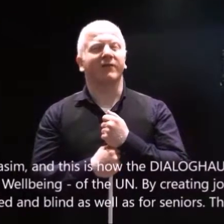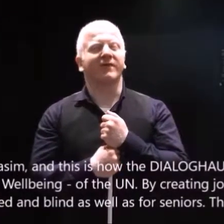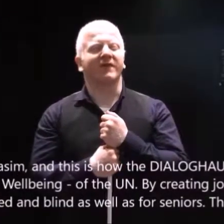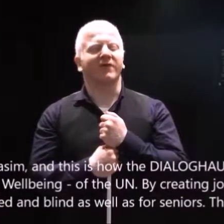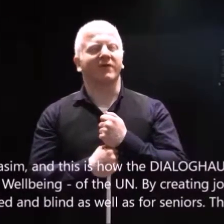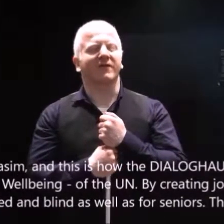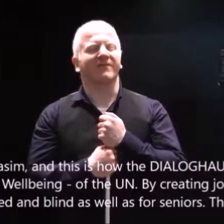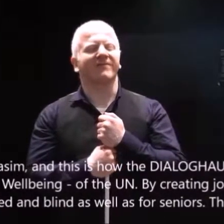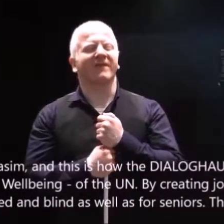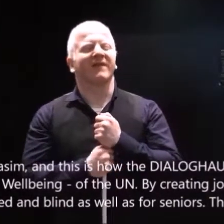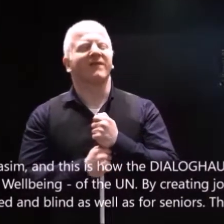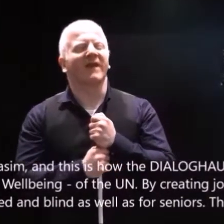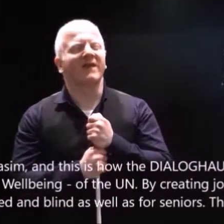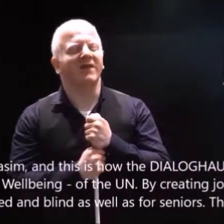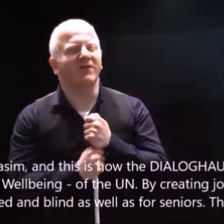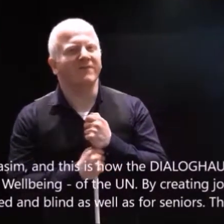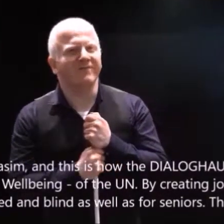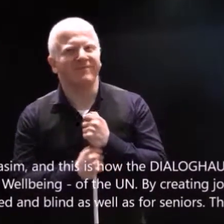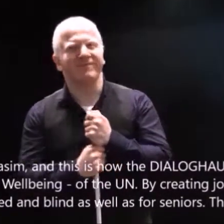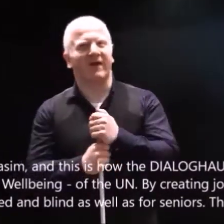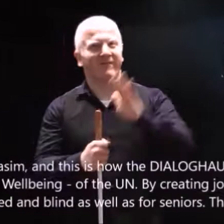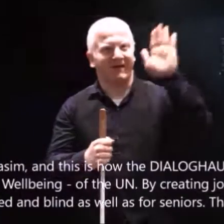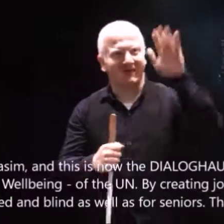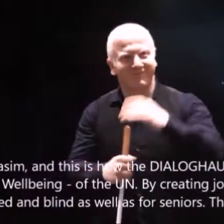as for seniors. Thank you, bye bye.